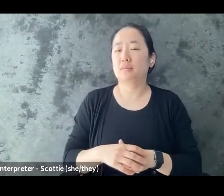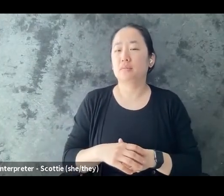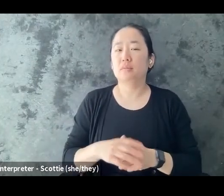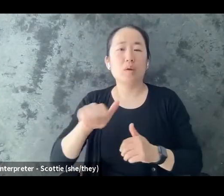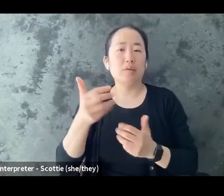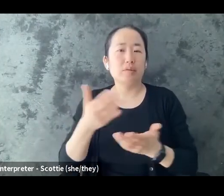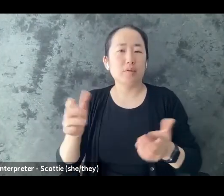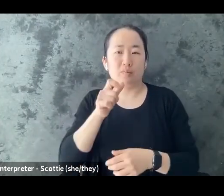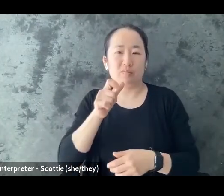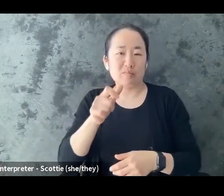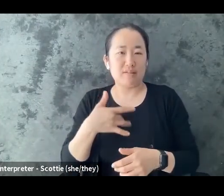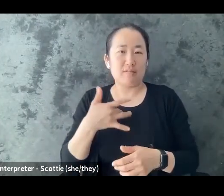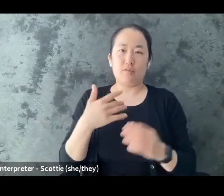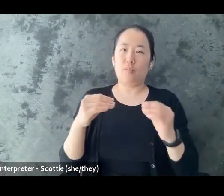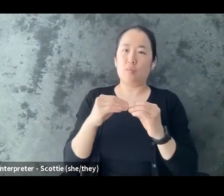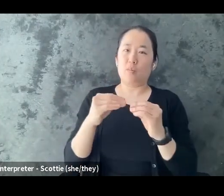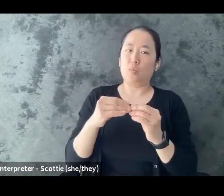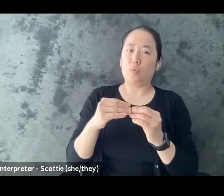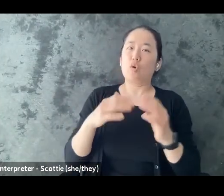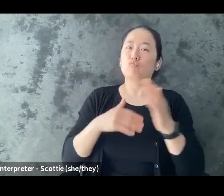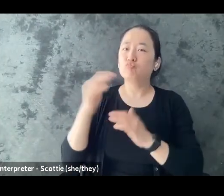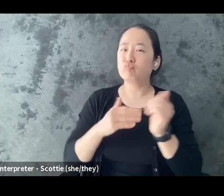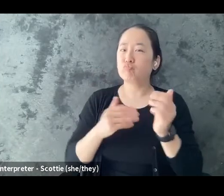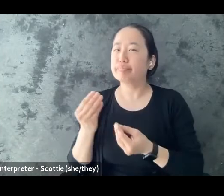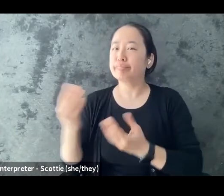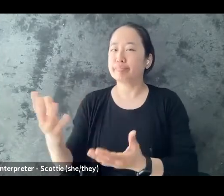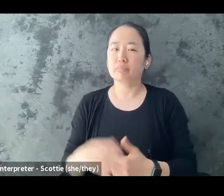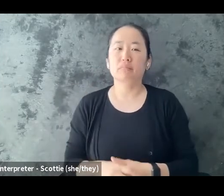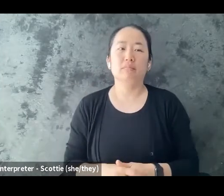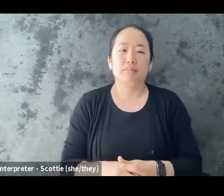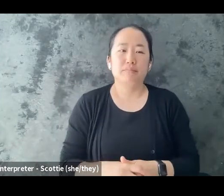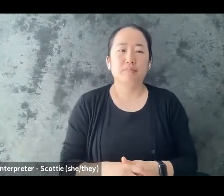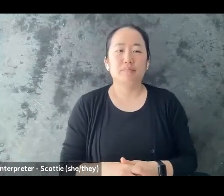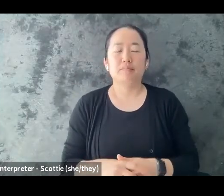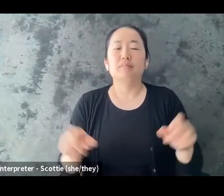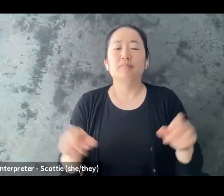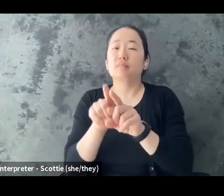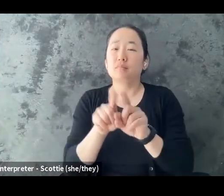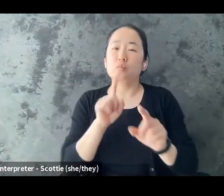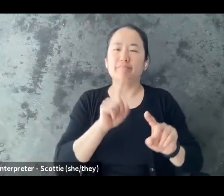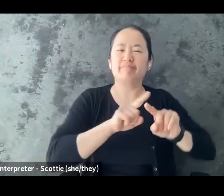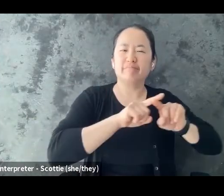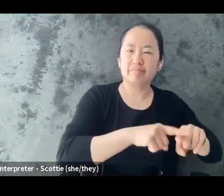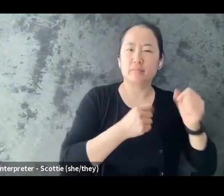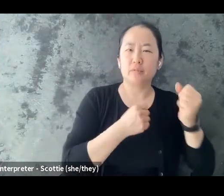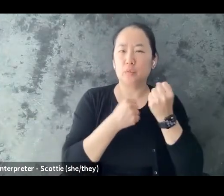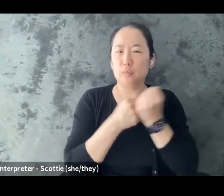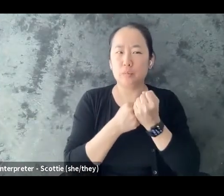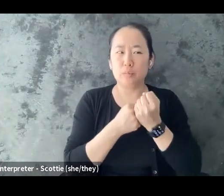you and then another part is maybe leaning on your support network so maybe if this isn't your first time sharing your